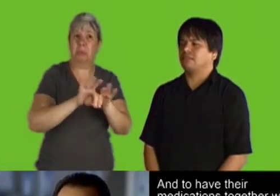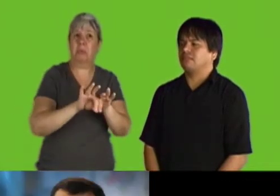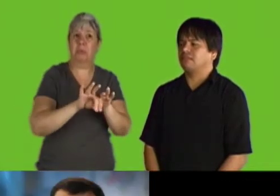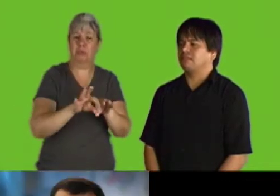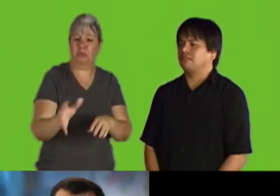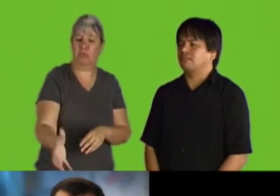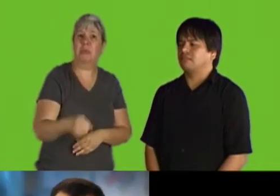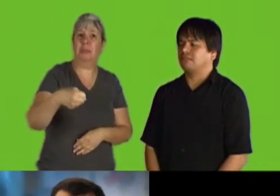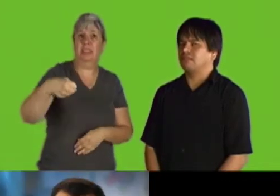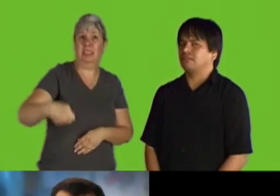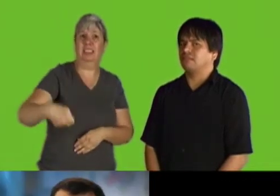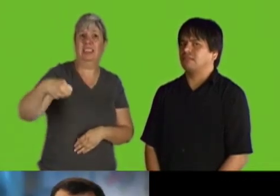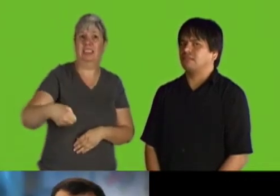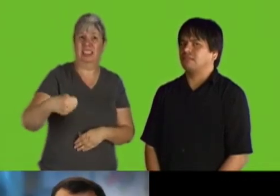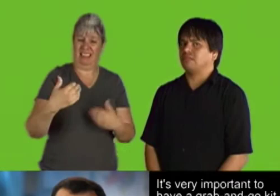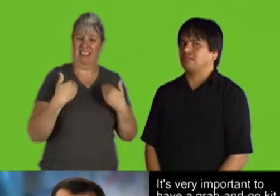emergency.